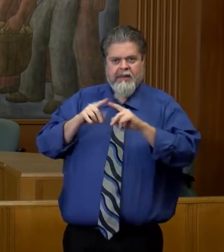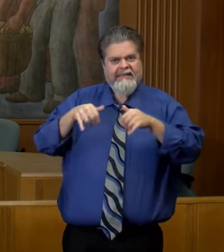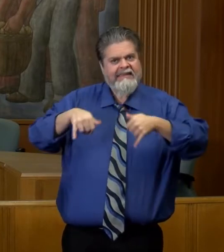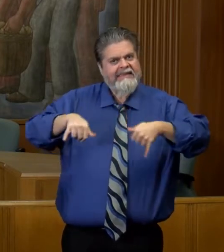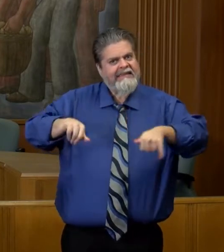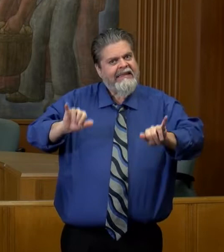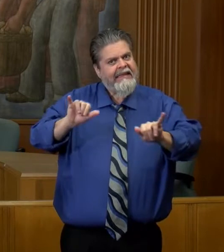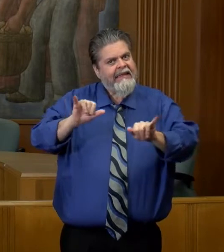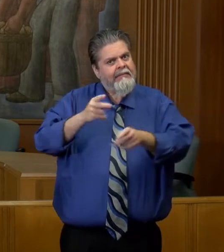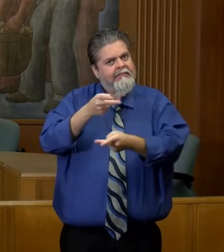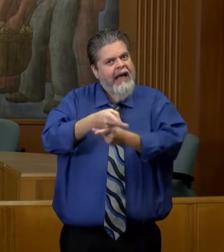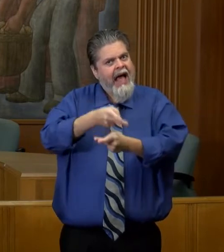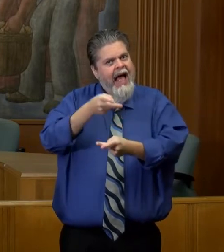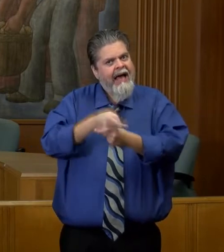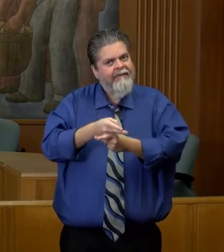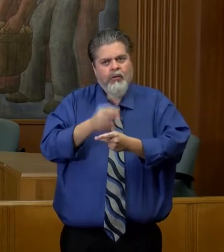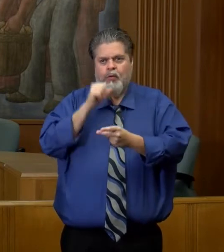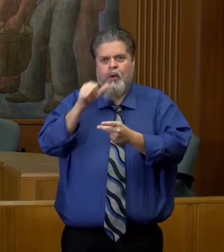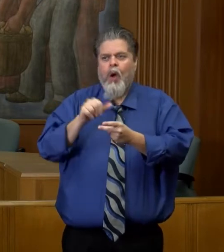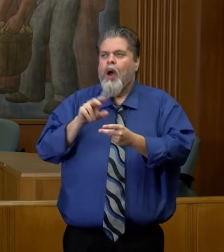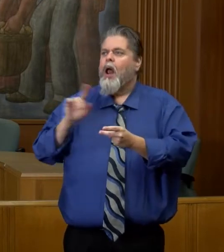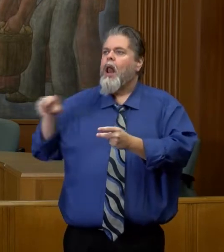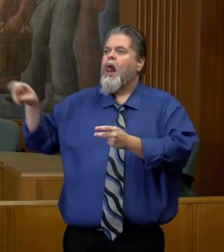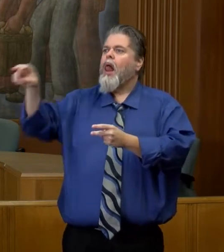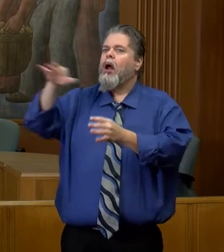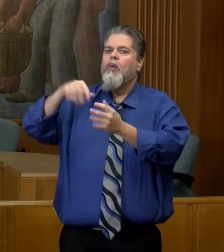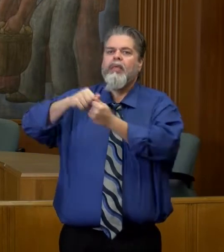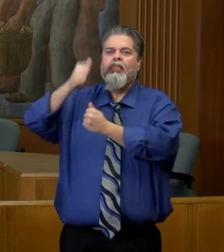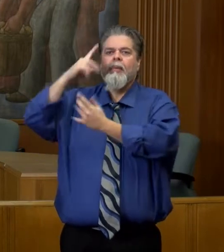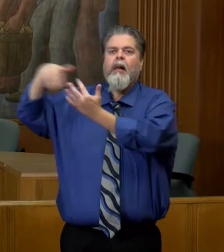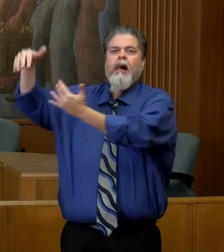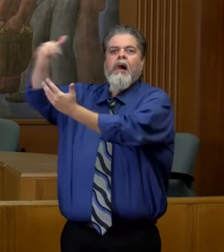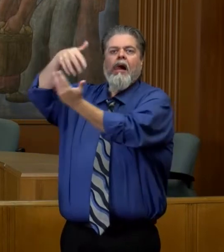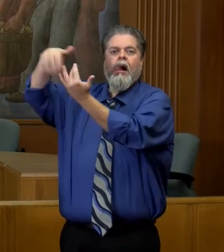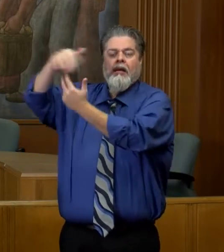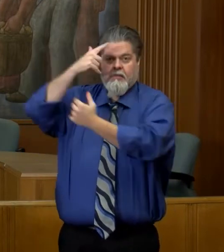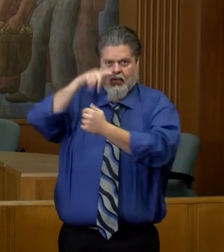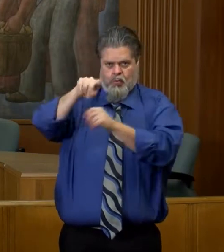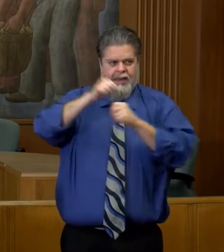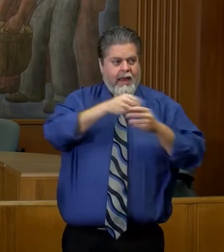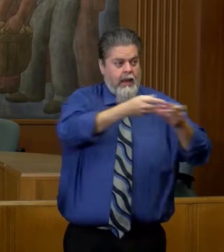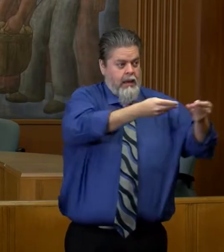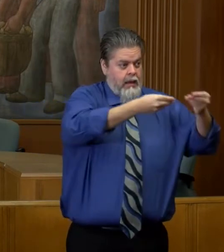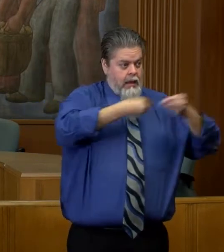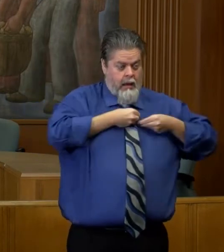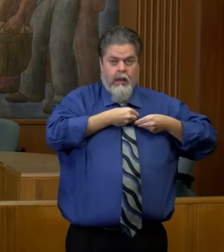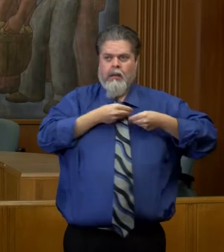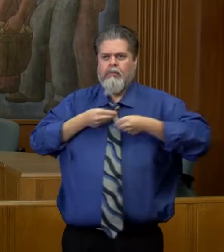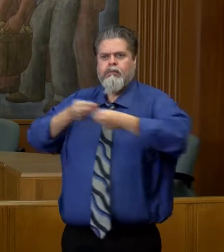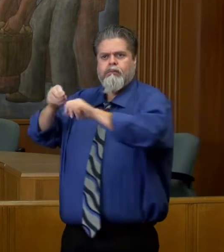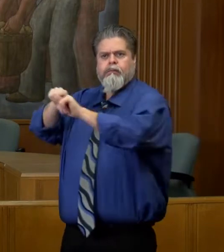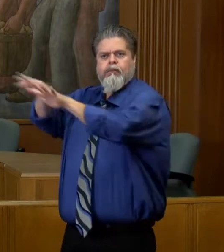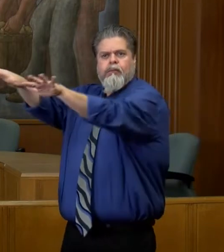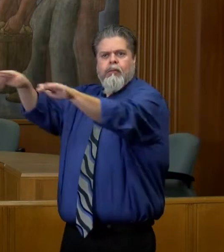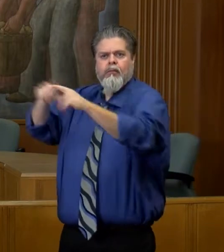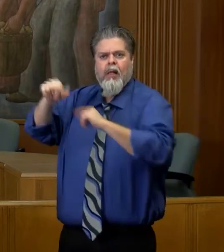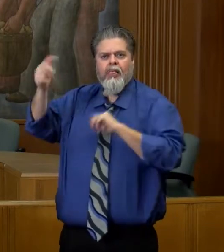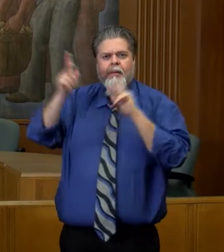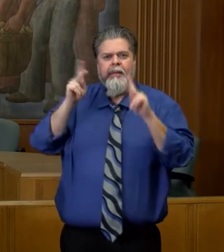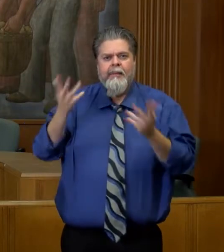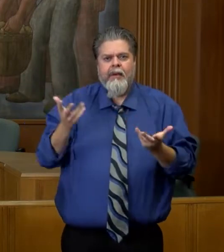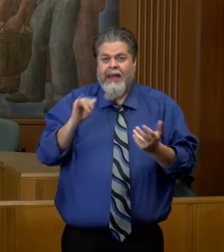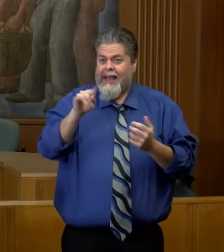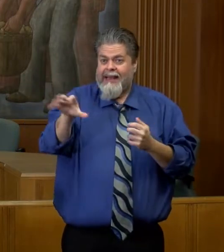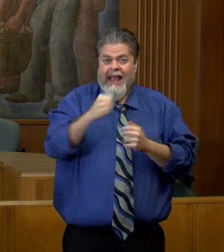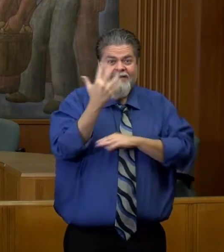that you stay away from others and isolate for that 14-day period. Because it can take 5 to 14 days for symptoms to show